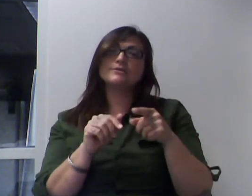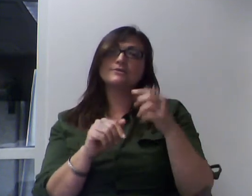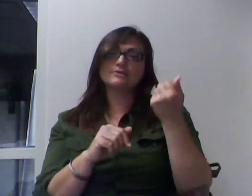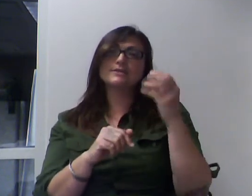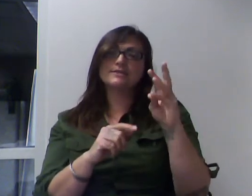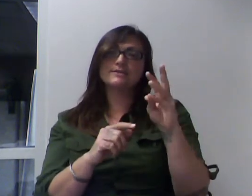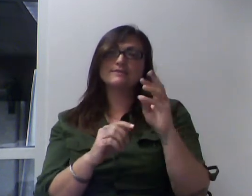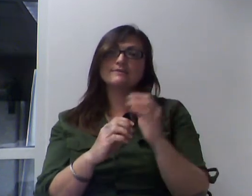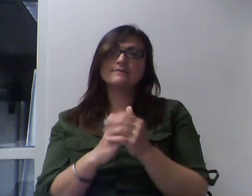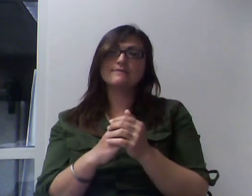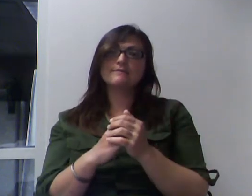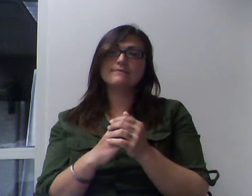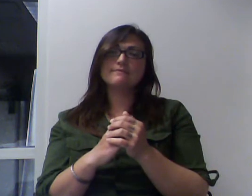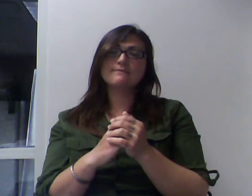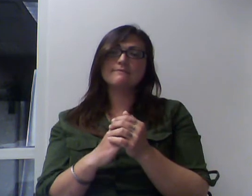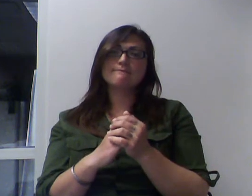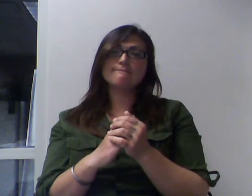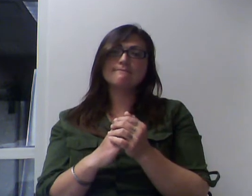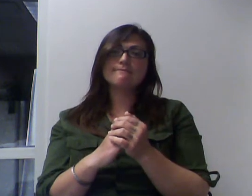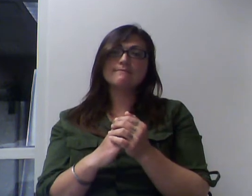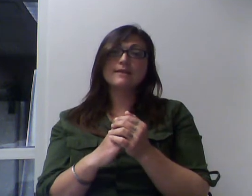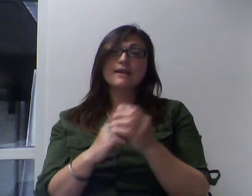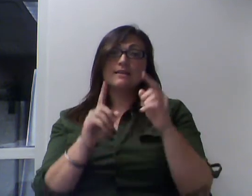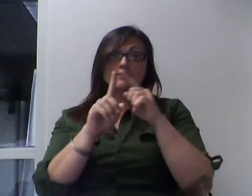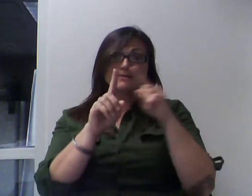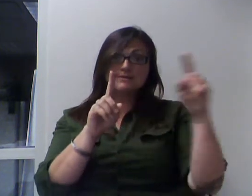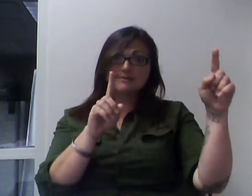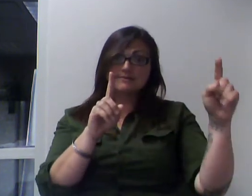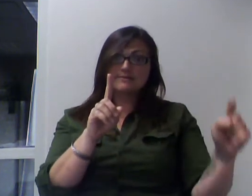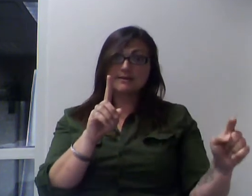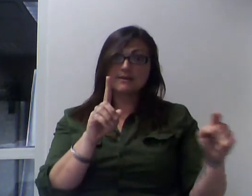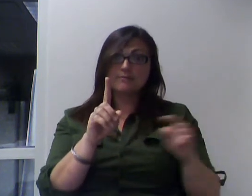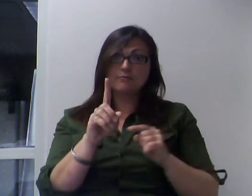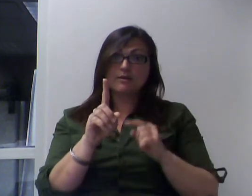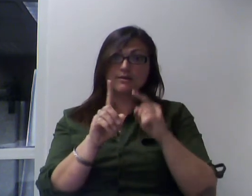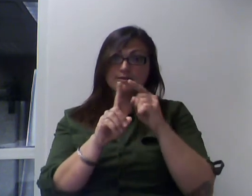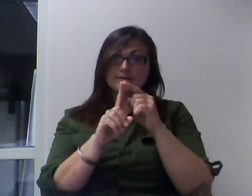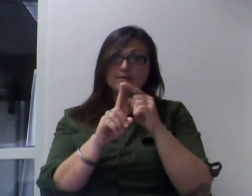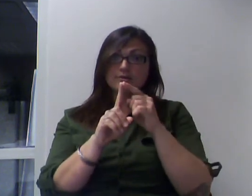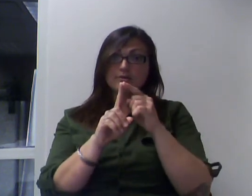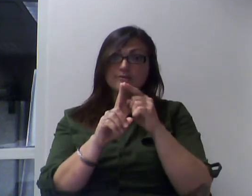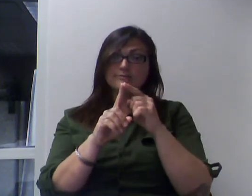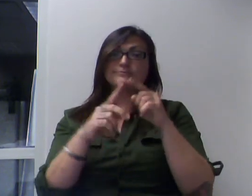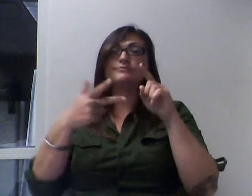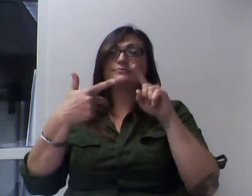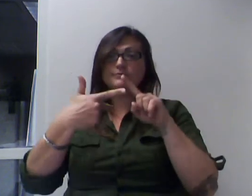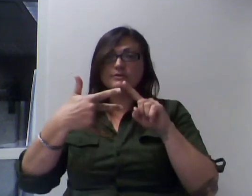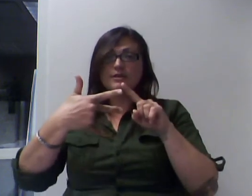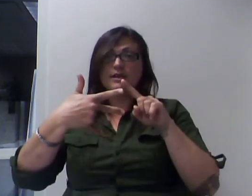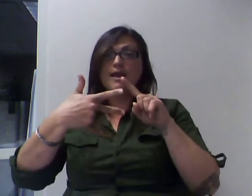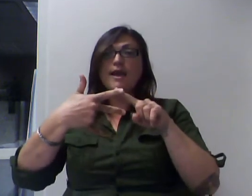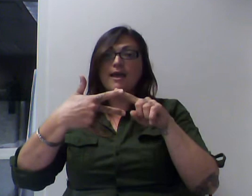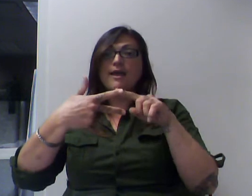Let's take the same rectangle and look at area for a moment. Same rectangle.